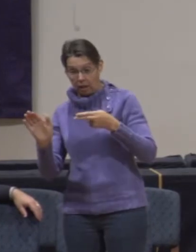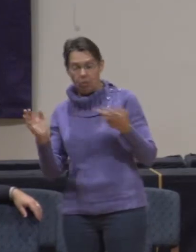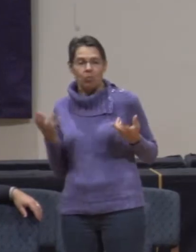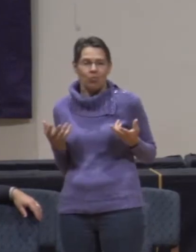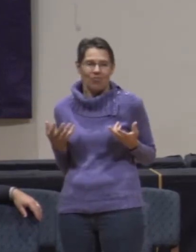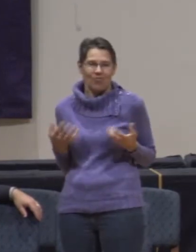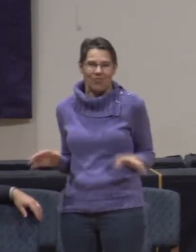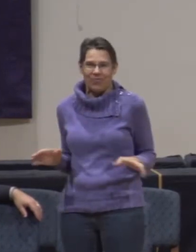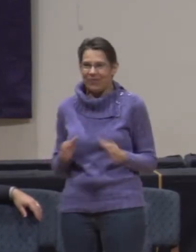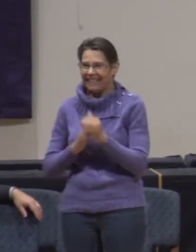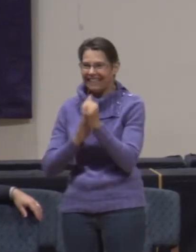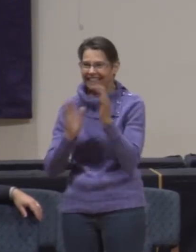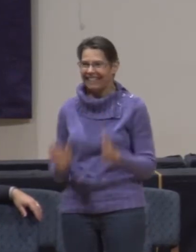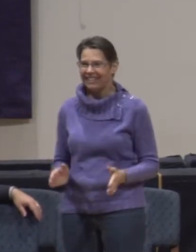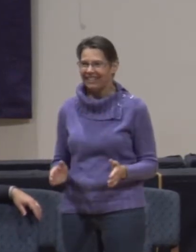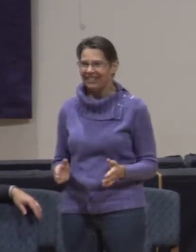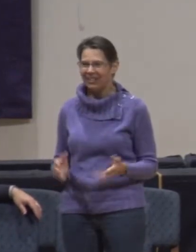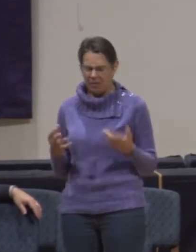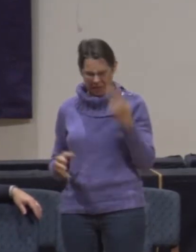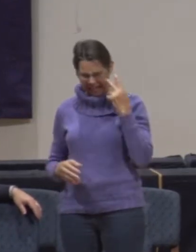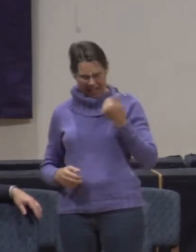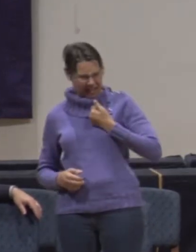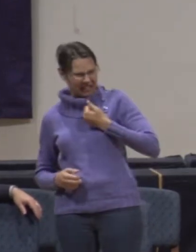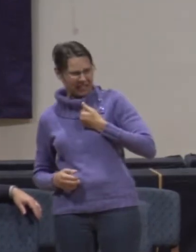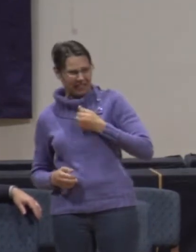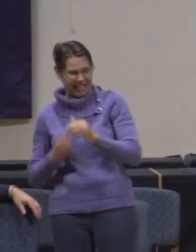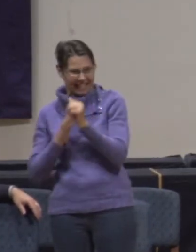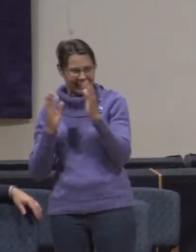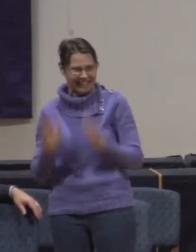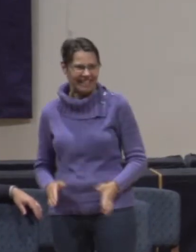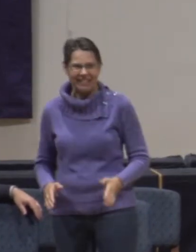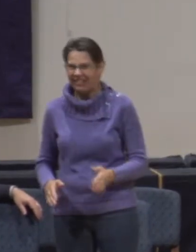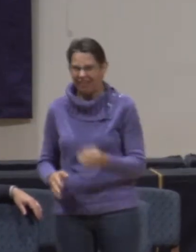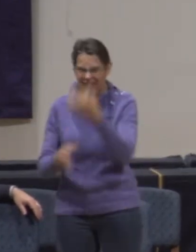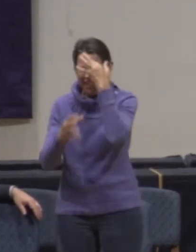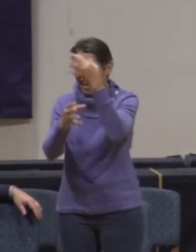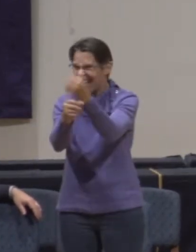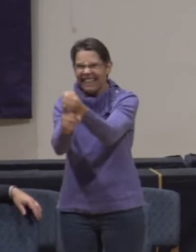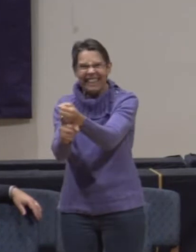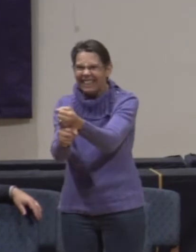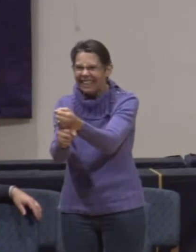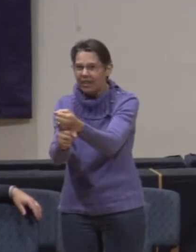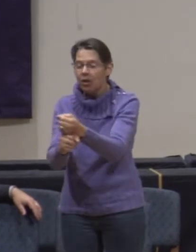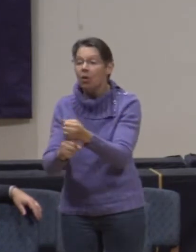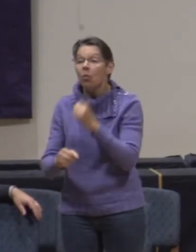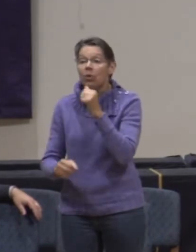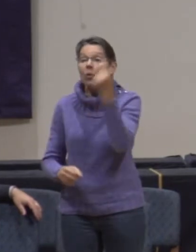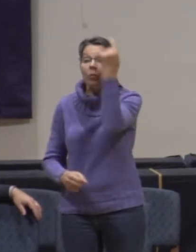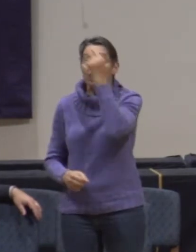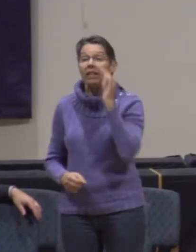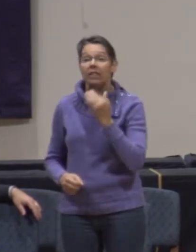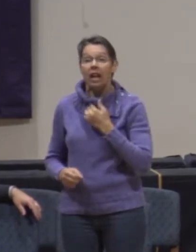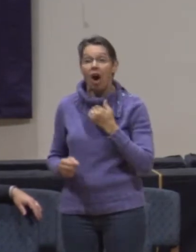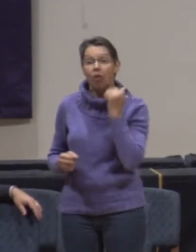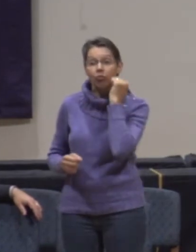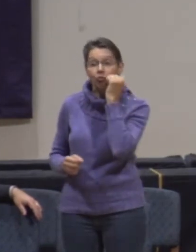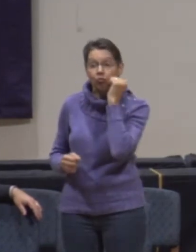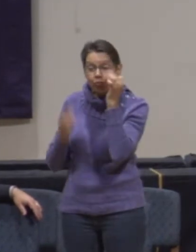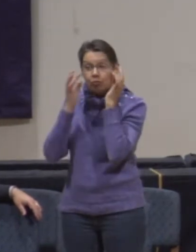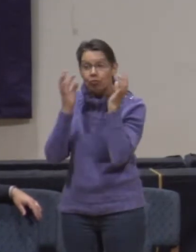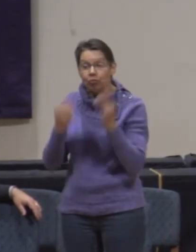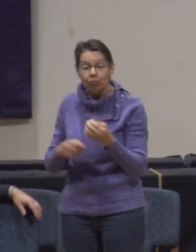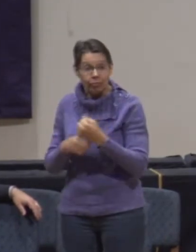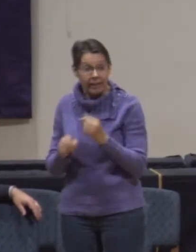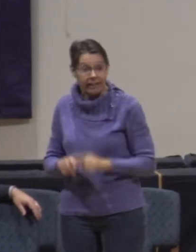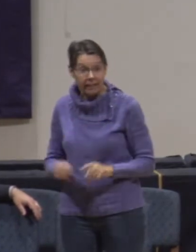want to see ourselves as leaders of the faith. We don't think our choices, our ordinary everyday choices really make a difference. But in fact, they absolutely